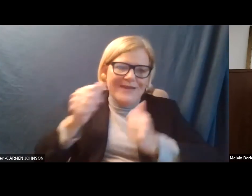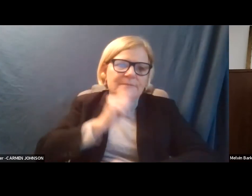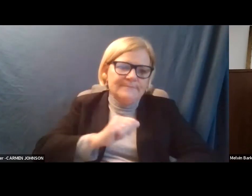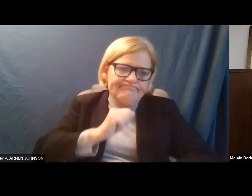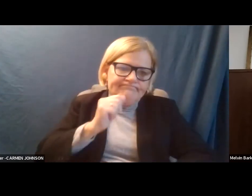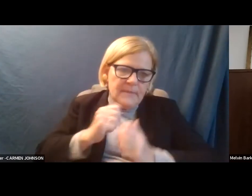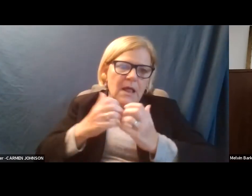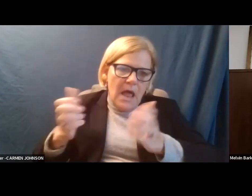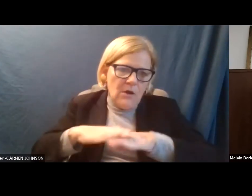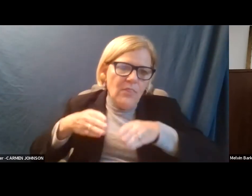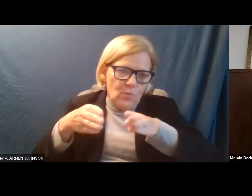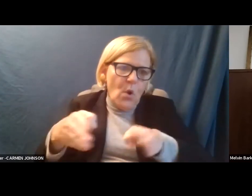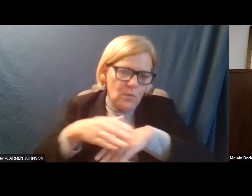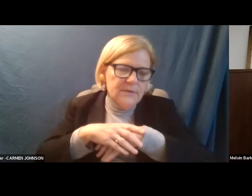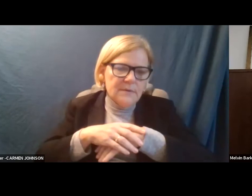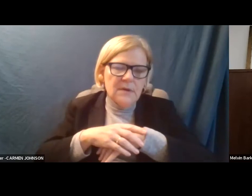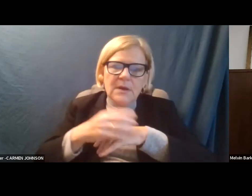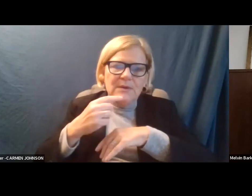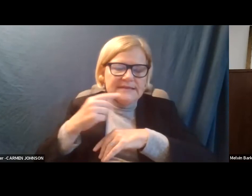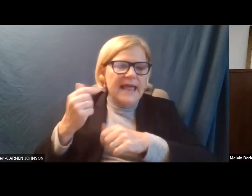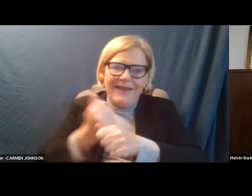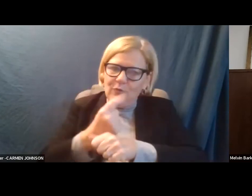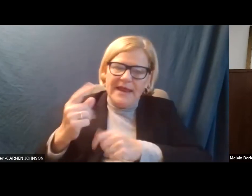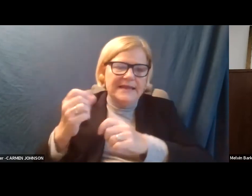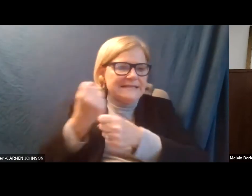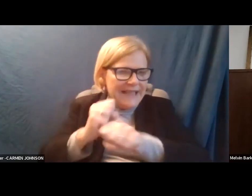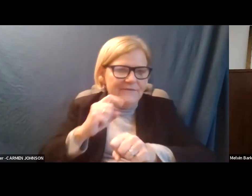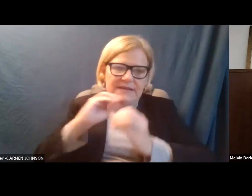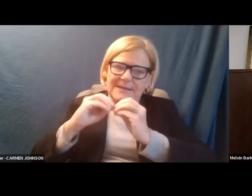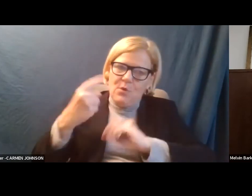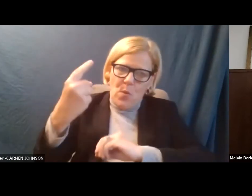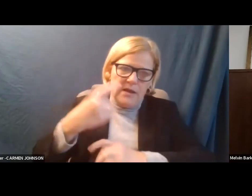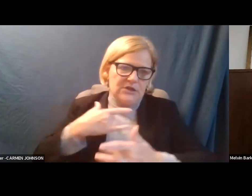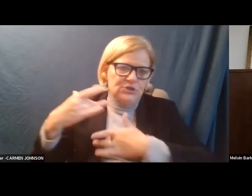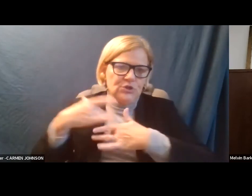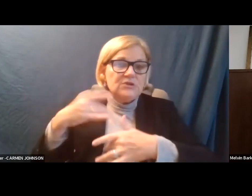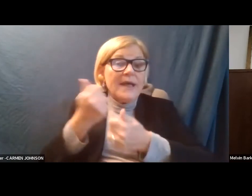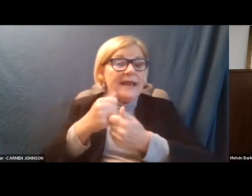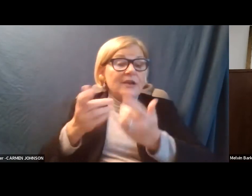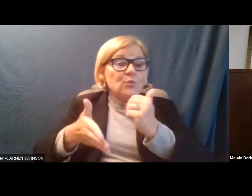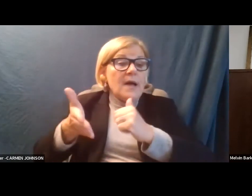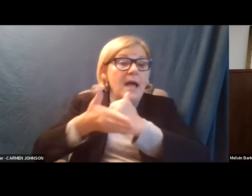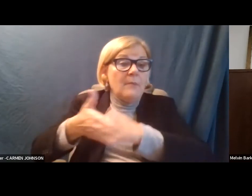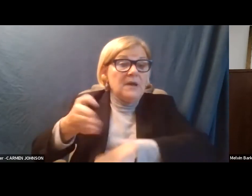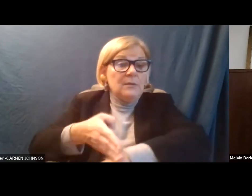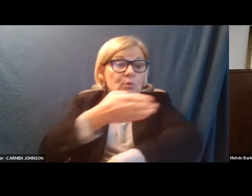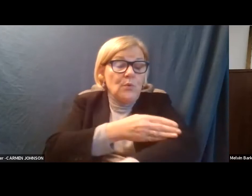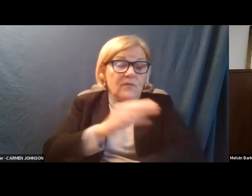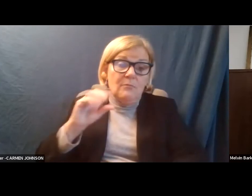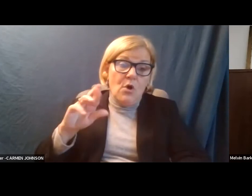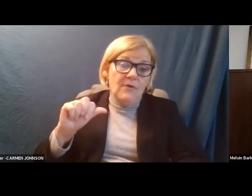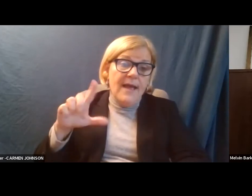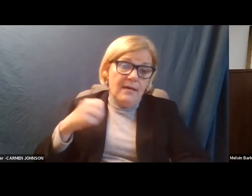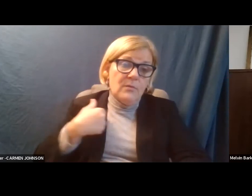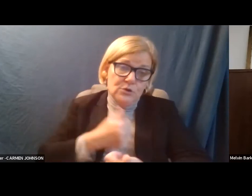on the road. You know, always tell everybody safety is number one concern. So anything that can help improve your morale, we are trying to do.